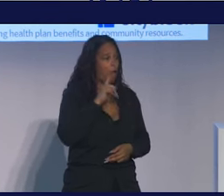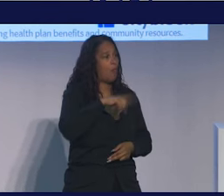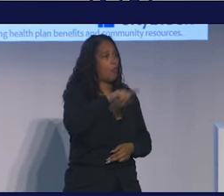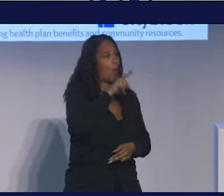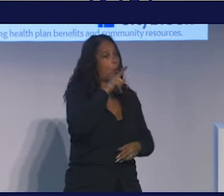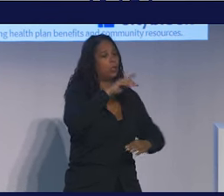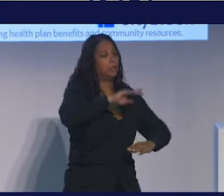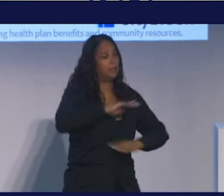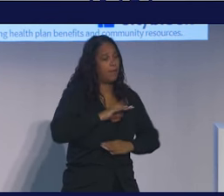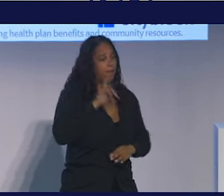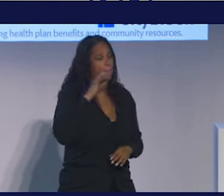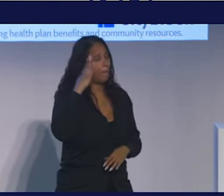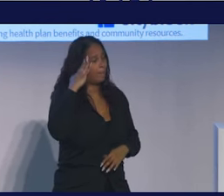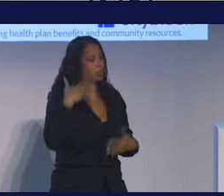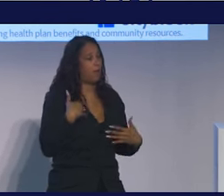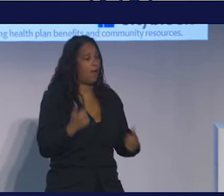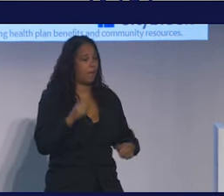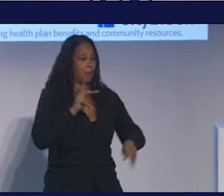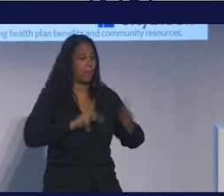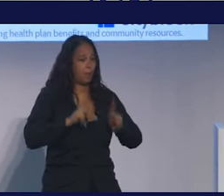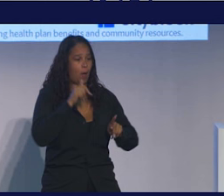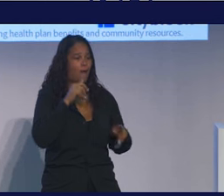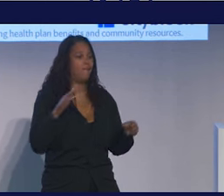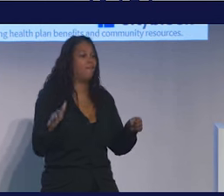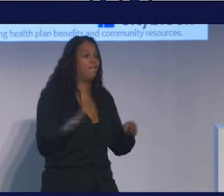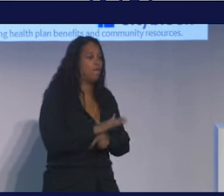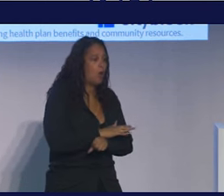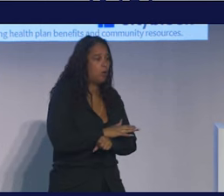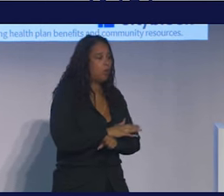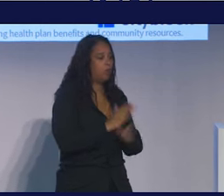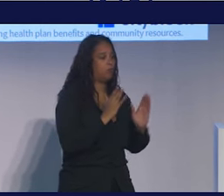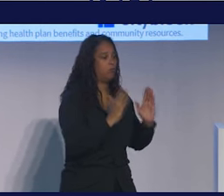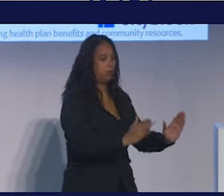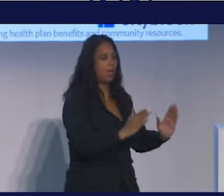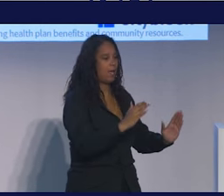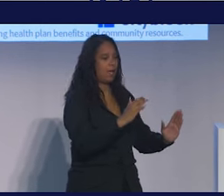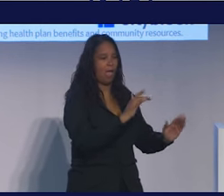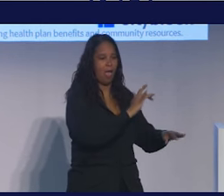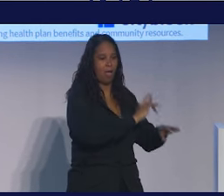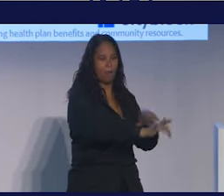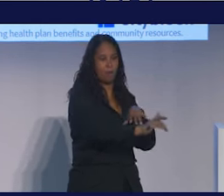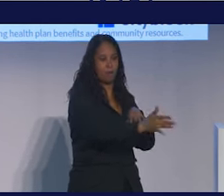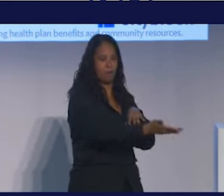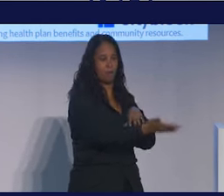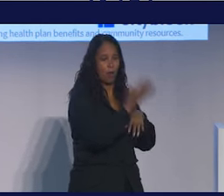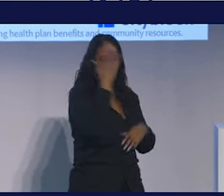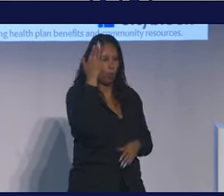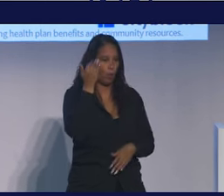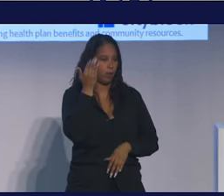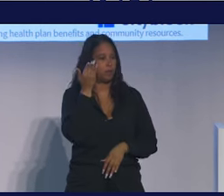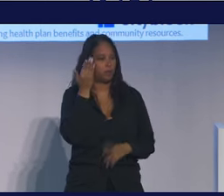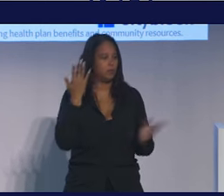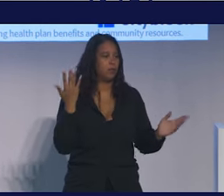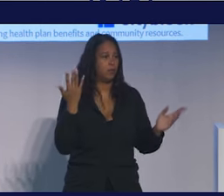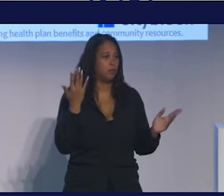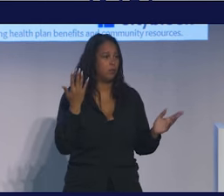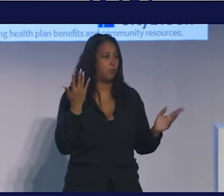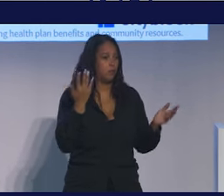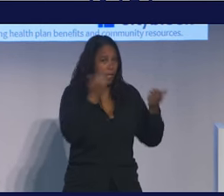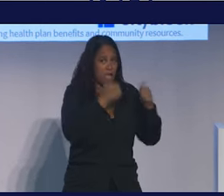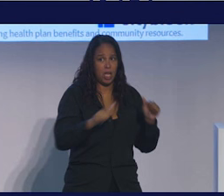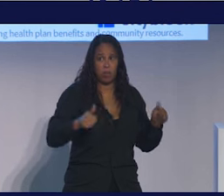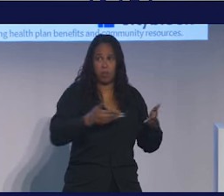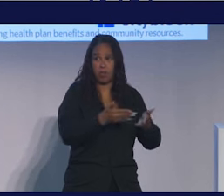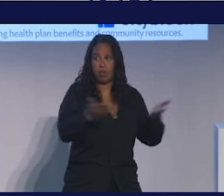illness that are fully subsidized that are empty. Why are they empty? Has anyone here ever